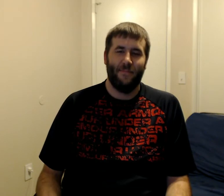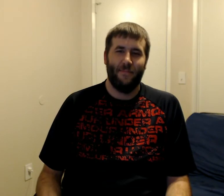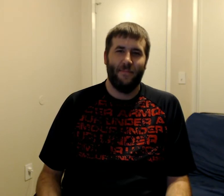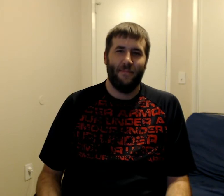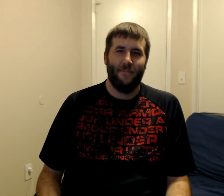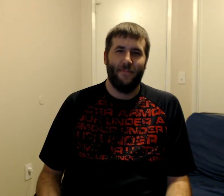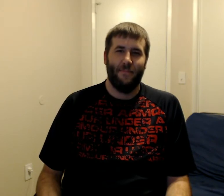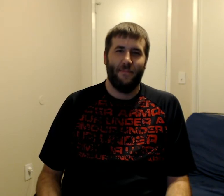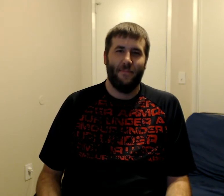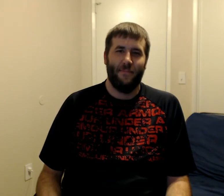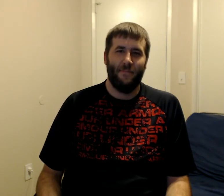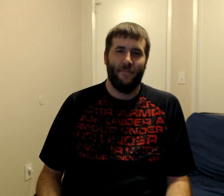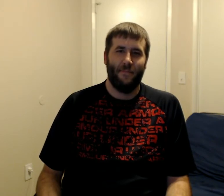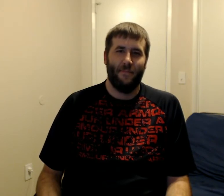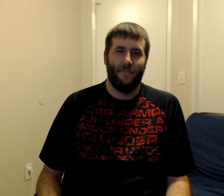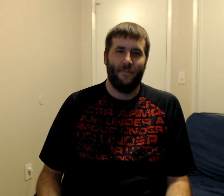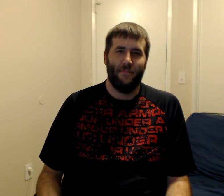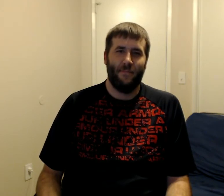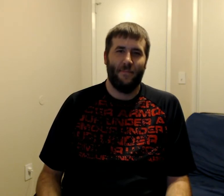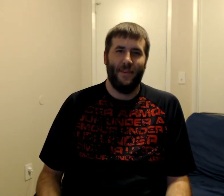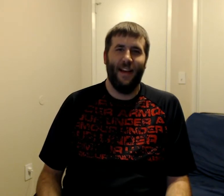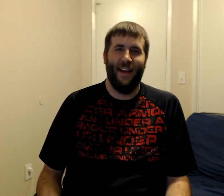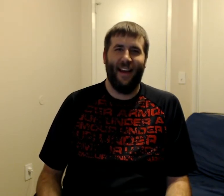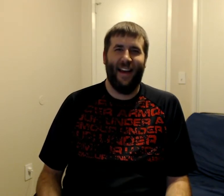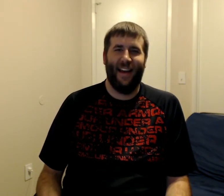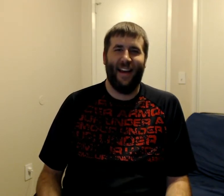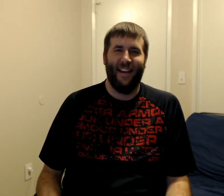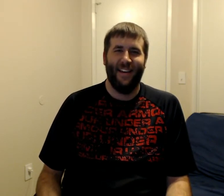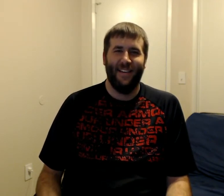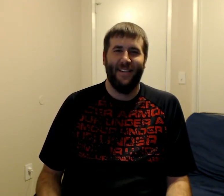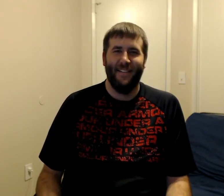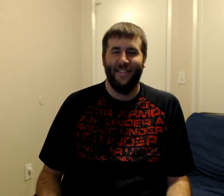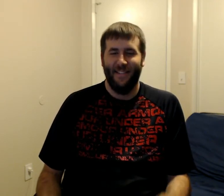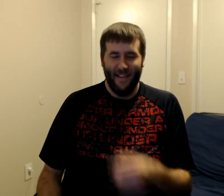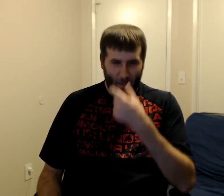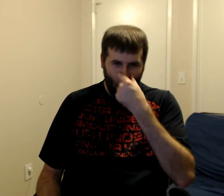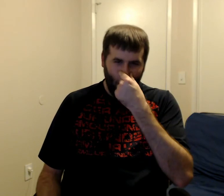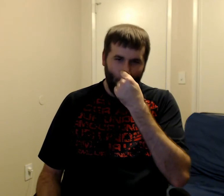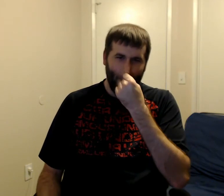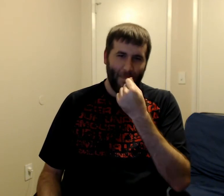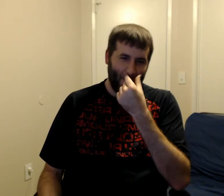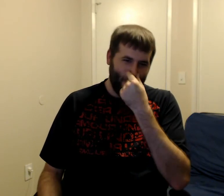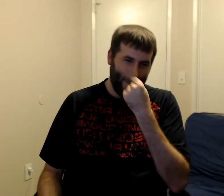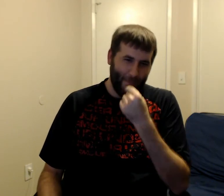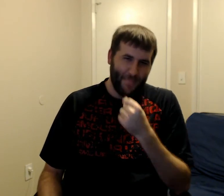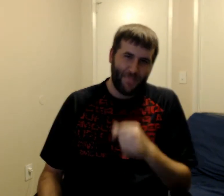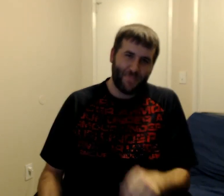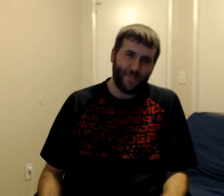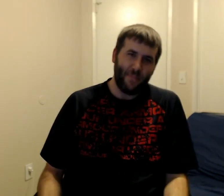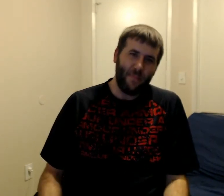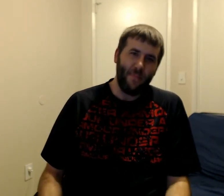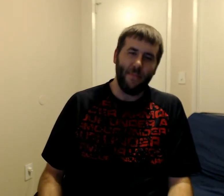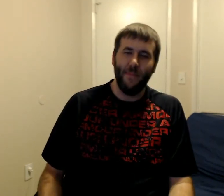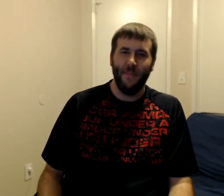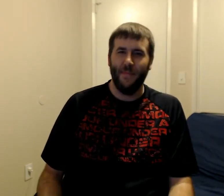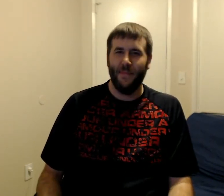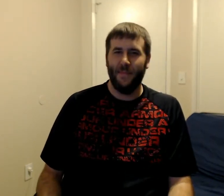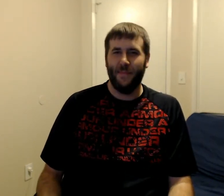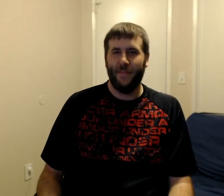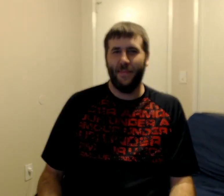evil enigma from a family tree by all of time i'm going to restore honor to the hearty name that is why i have invited